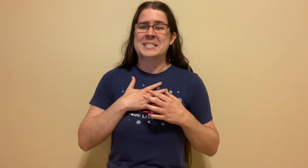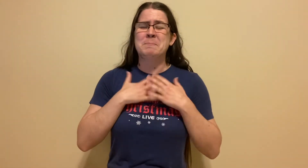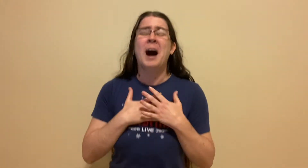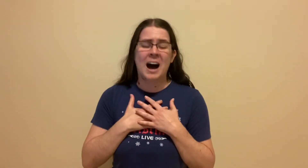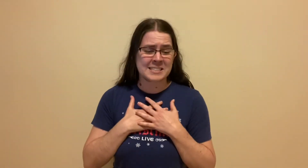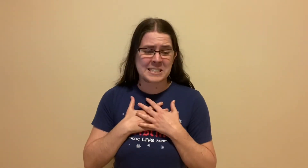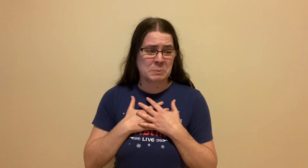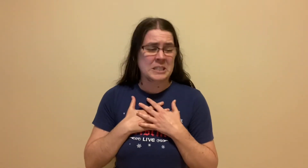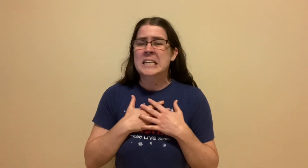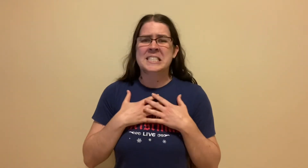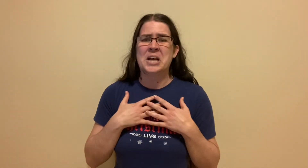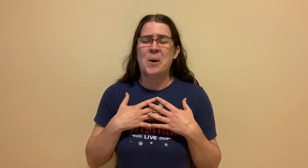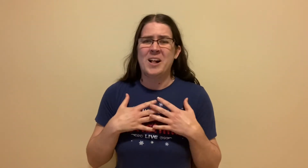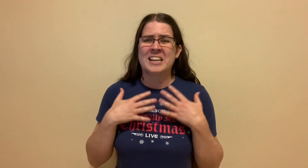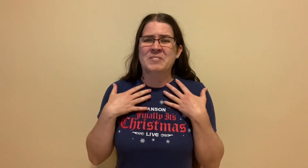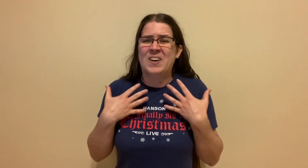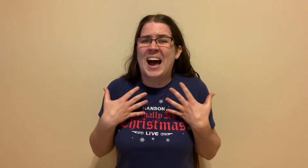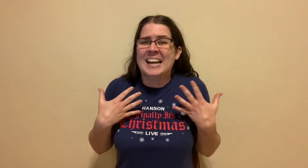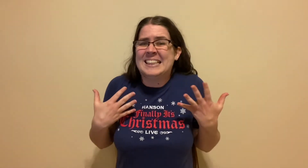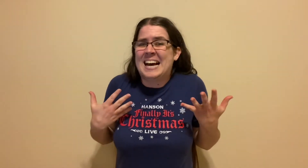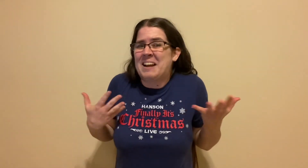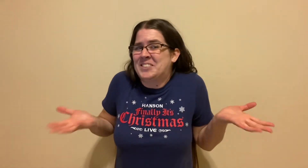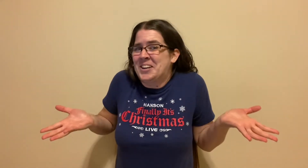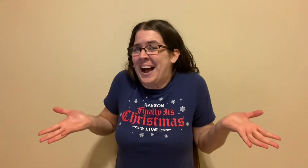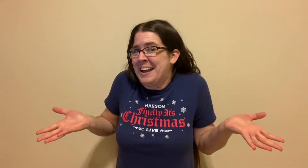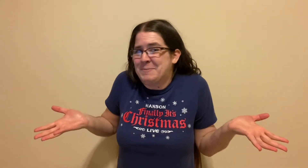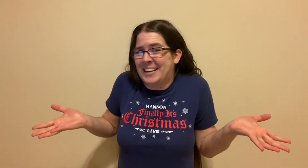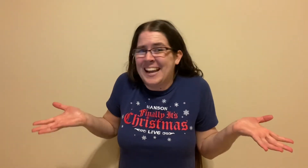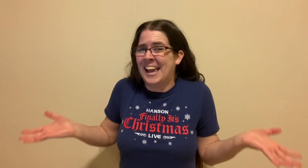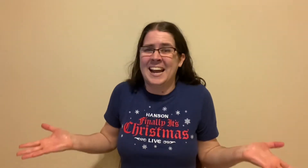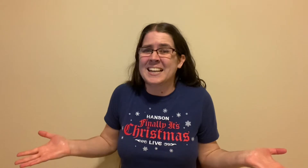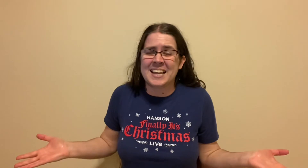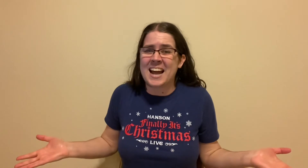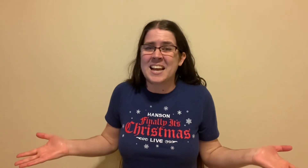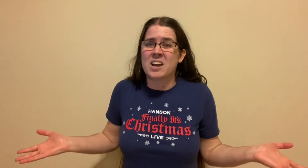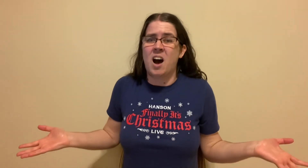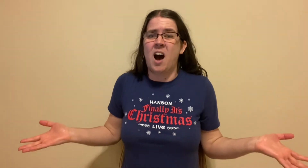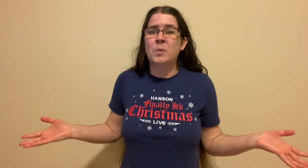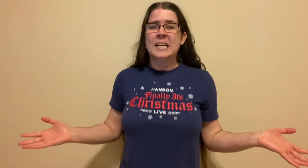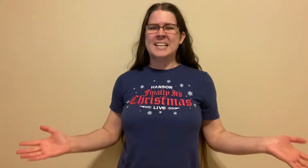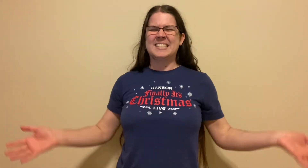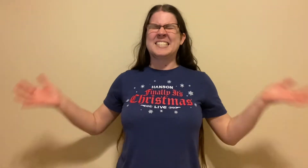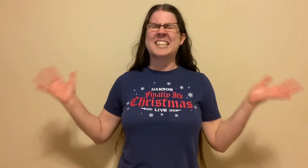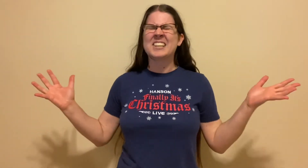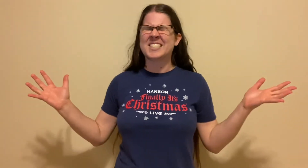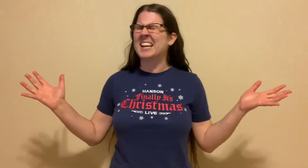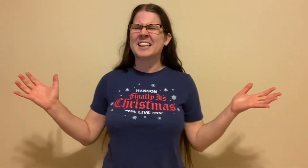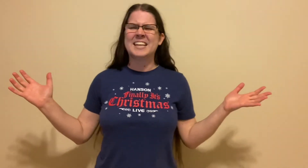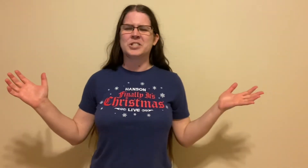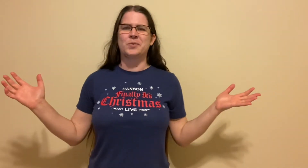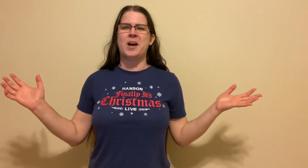impossible so I'll confide that I tried but I can't let it go it's disgustingly true